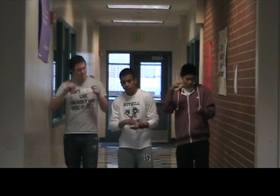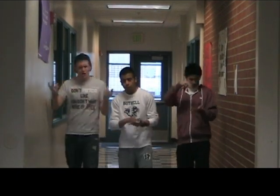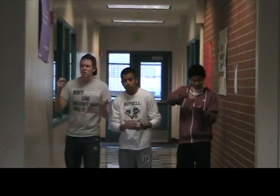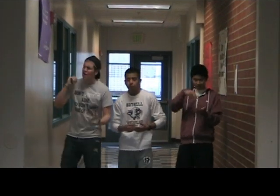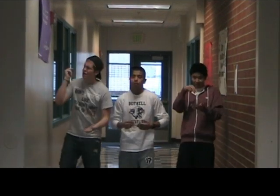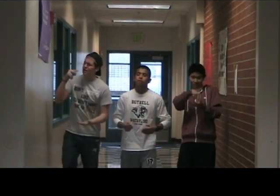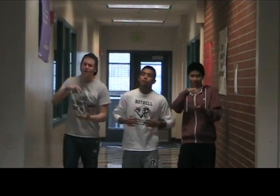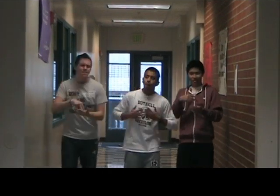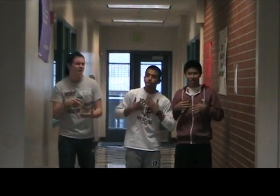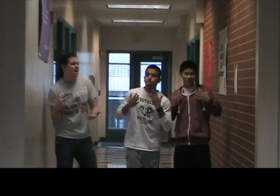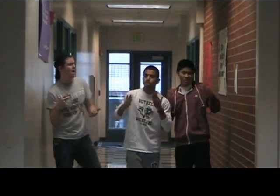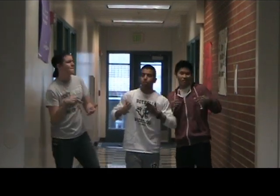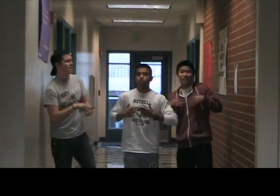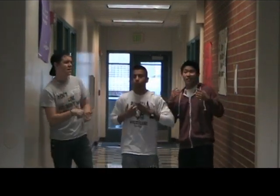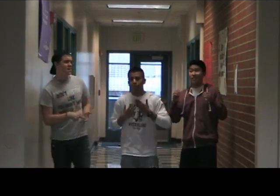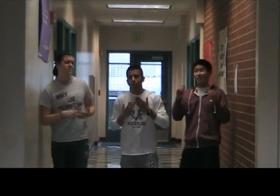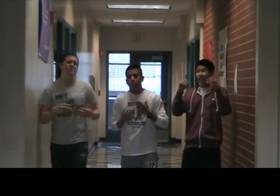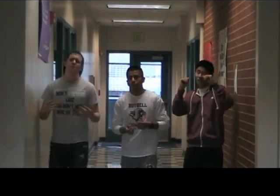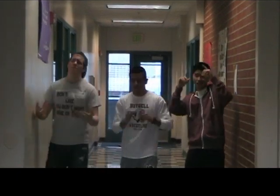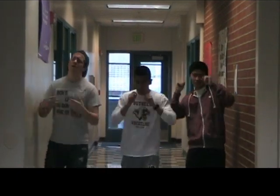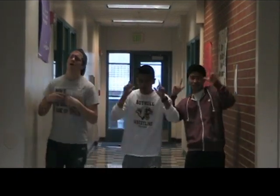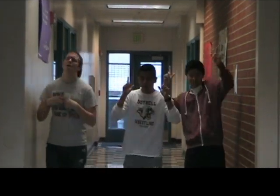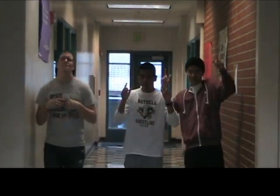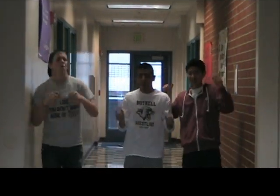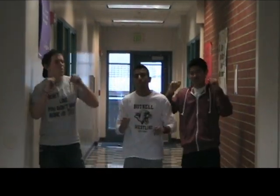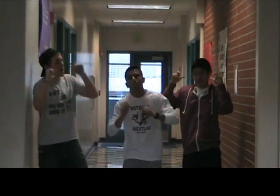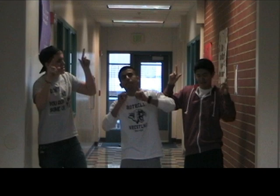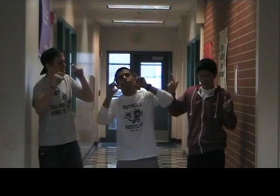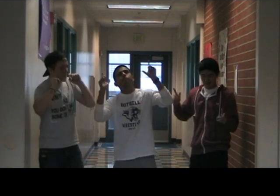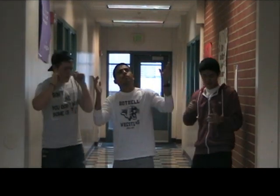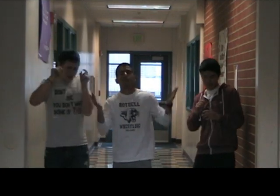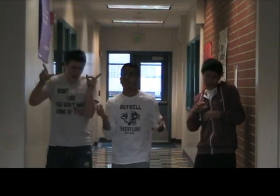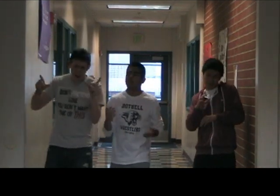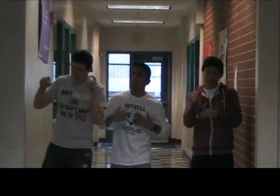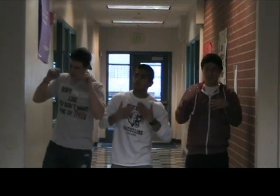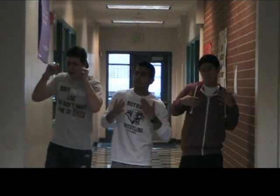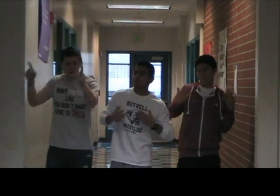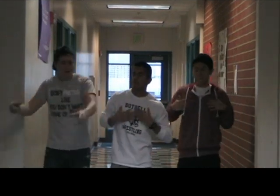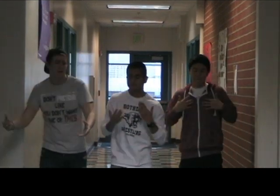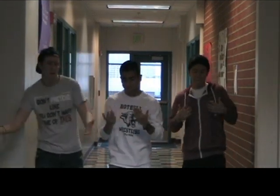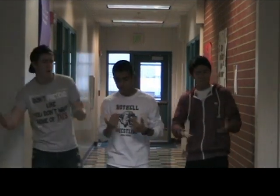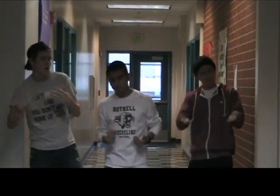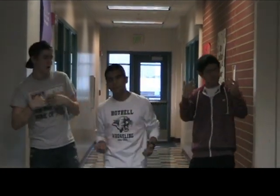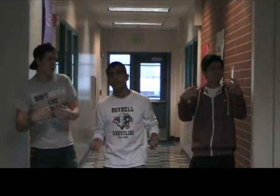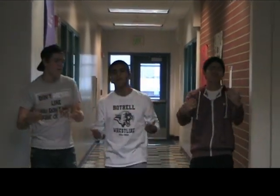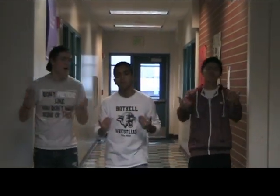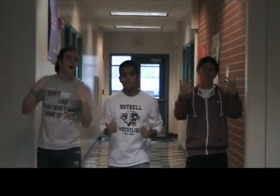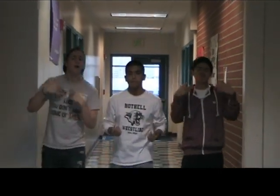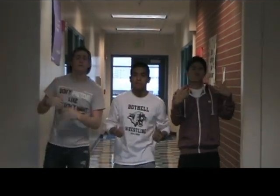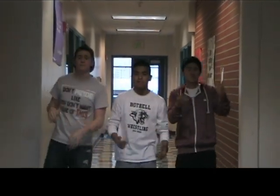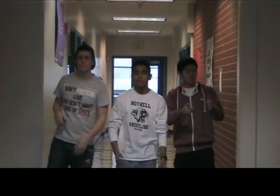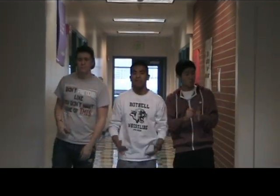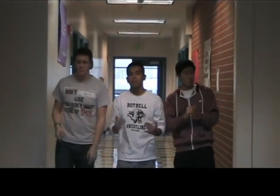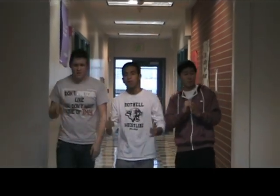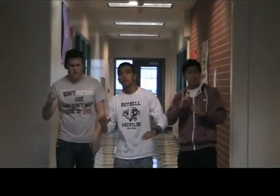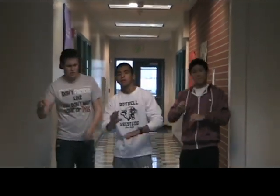Shake it up, shake up the happiness, wake it up, wake up the happiness, come on y'all,